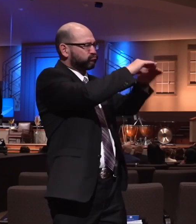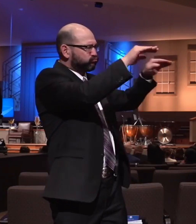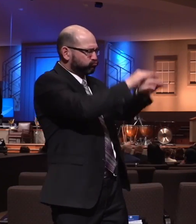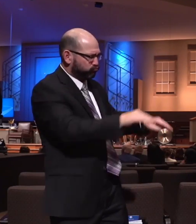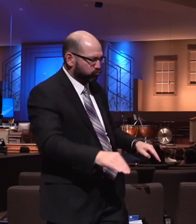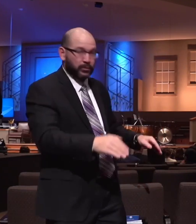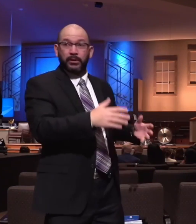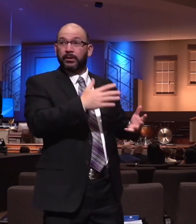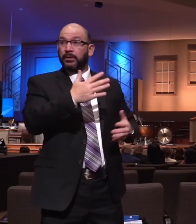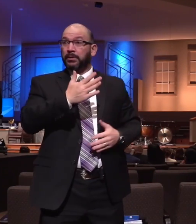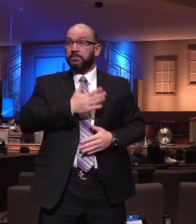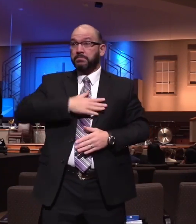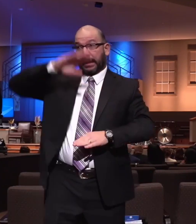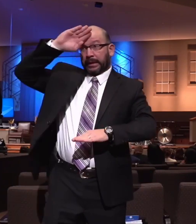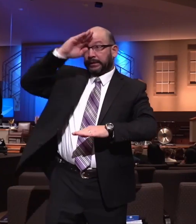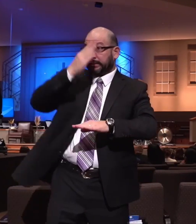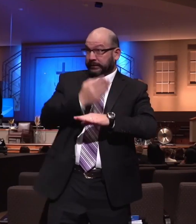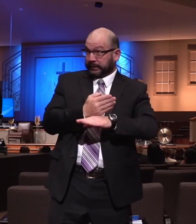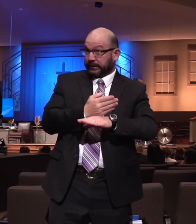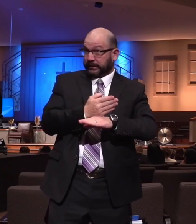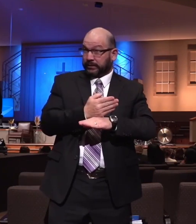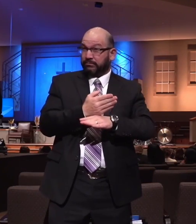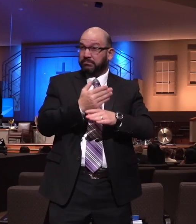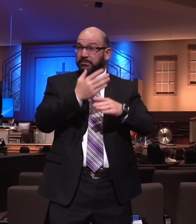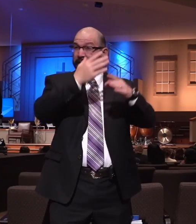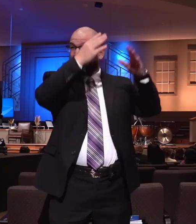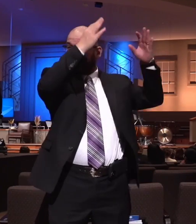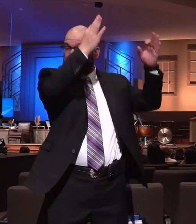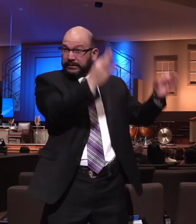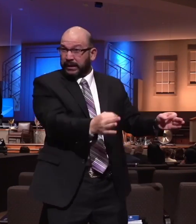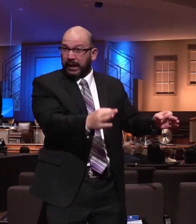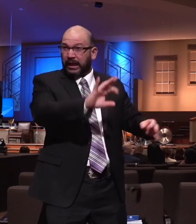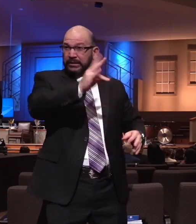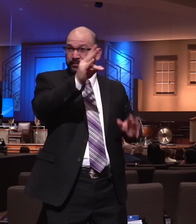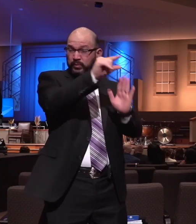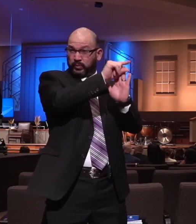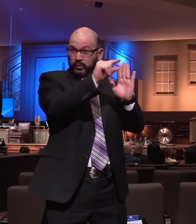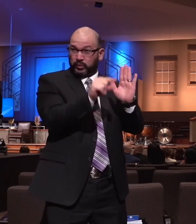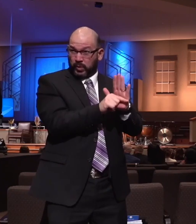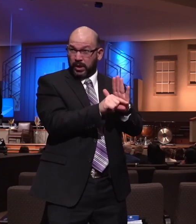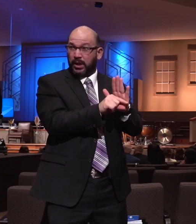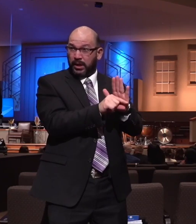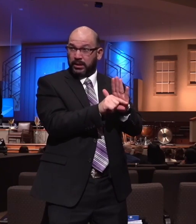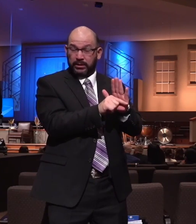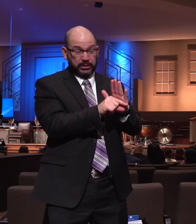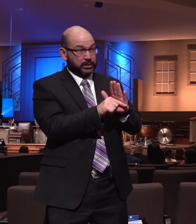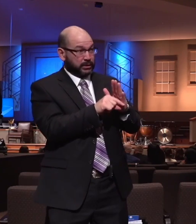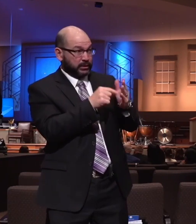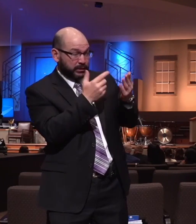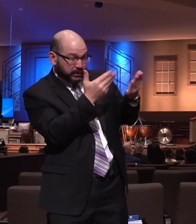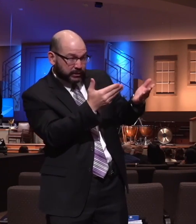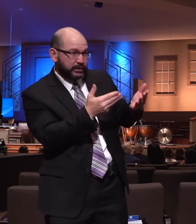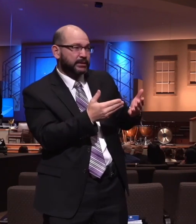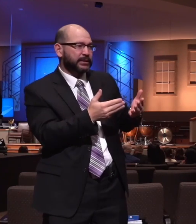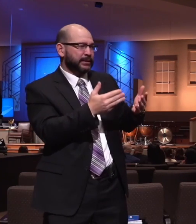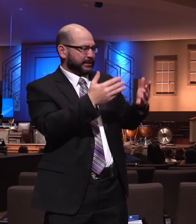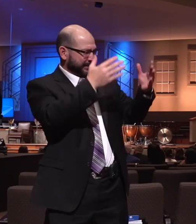son Matthew, 7th grader, at T, at the youth conference. And it, it, it has his decision. It has the